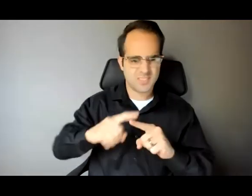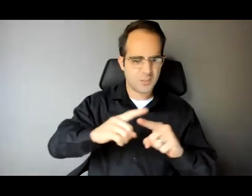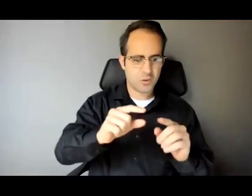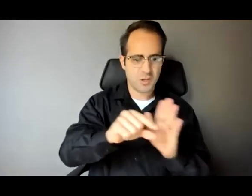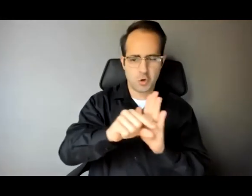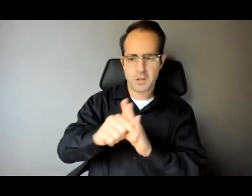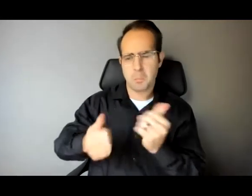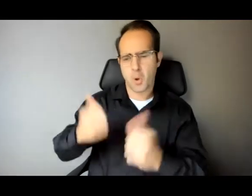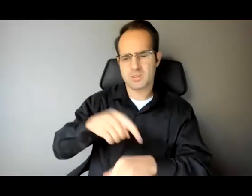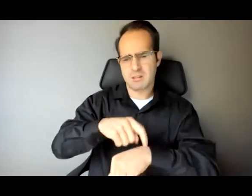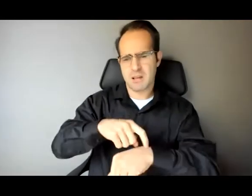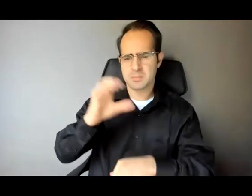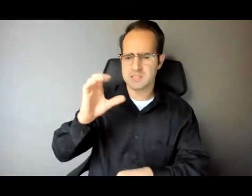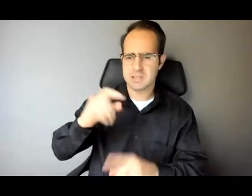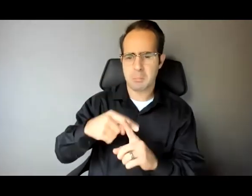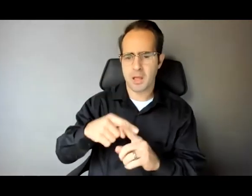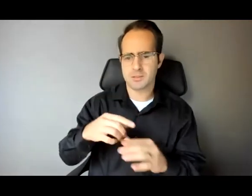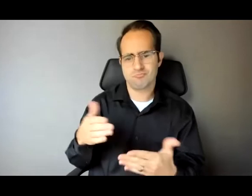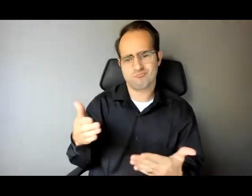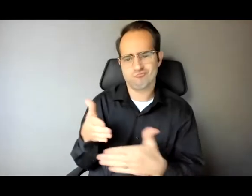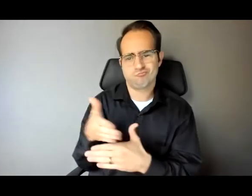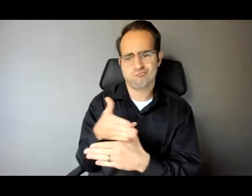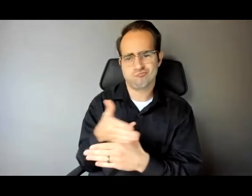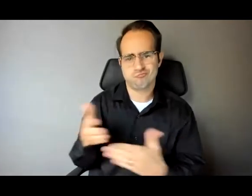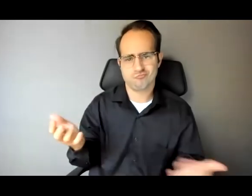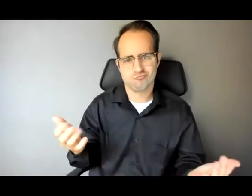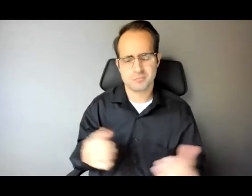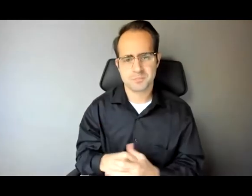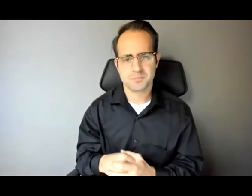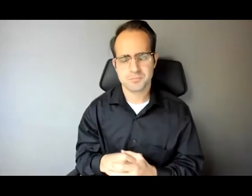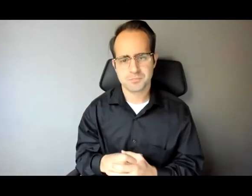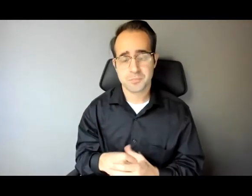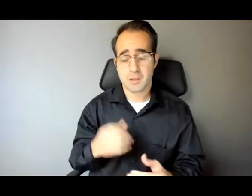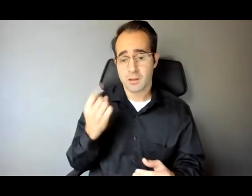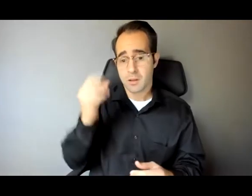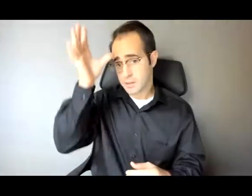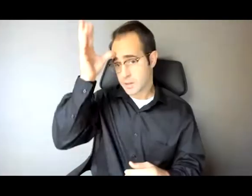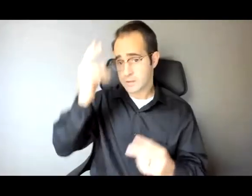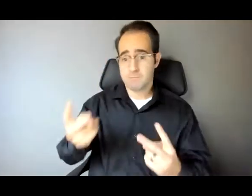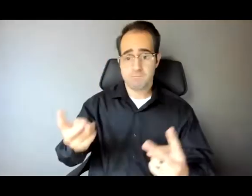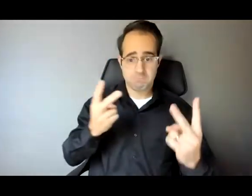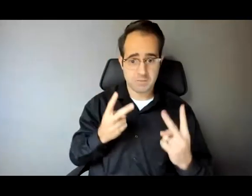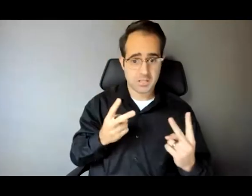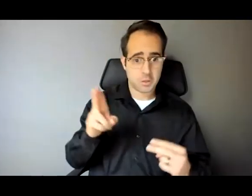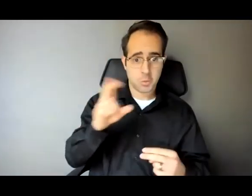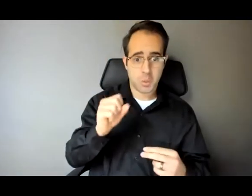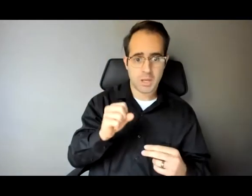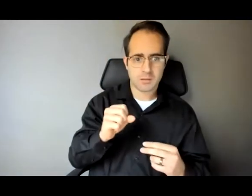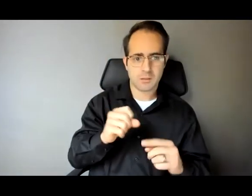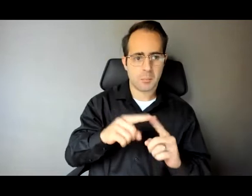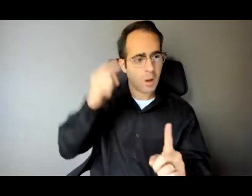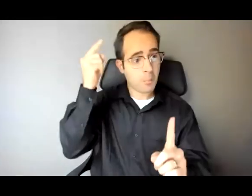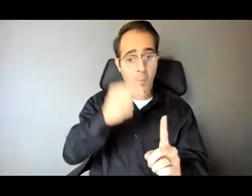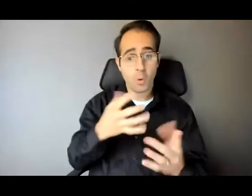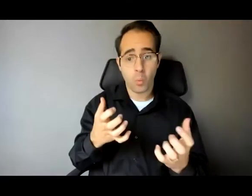While my dad occasionally would visit the United States, I don't think he ever really visited to spend time with us. After his first summer in the